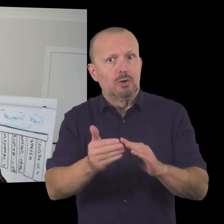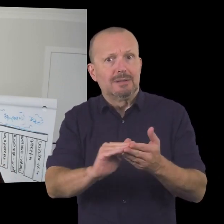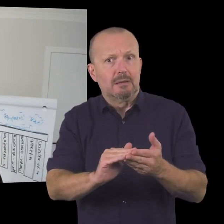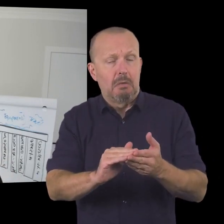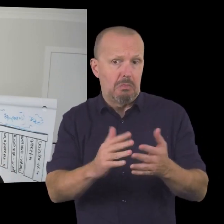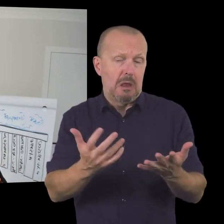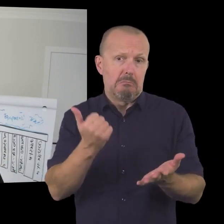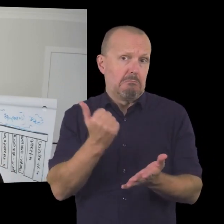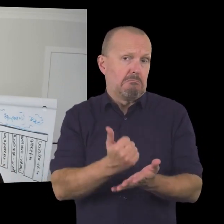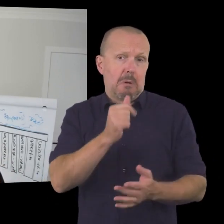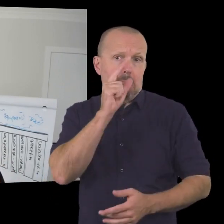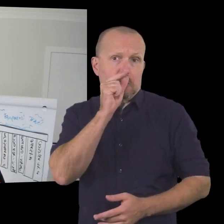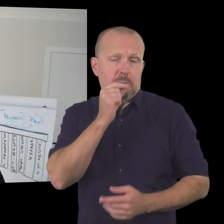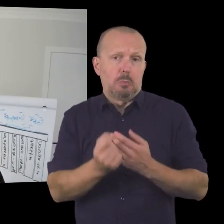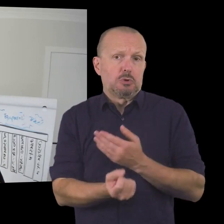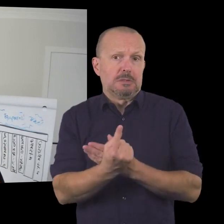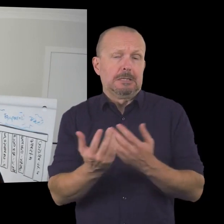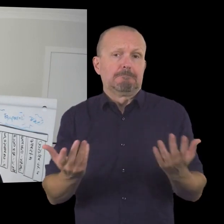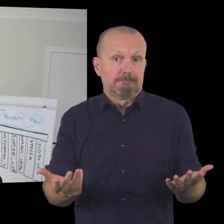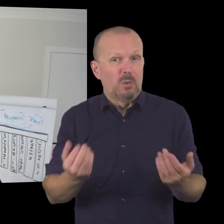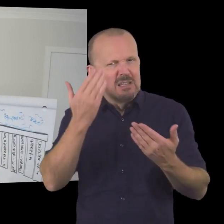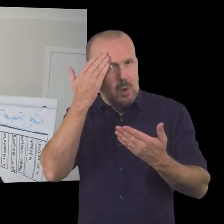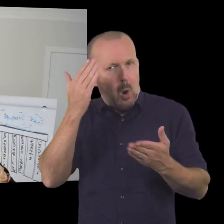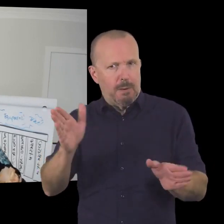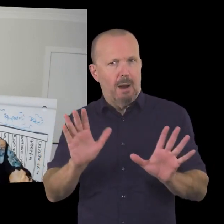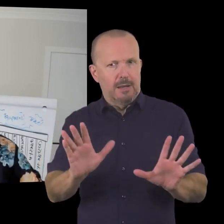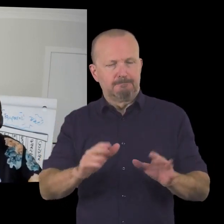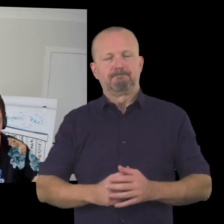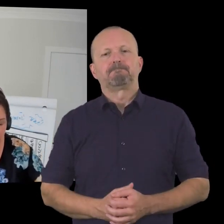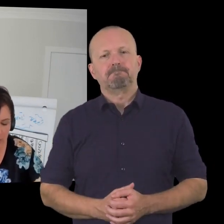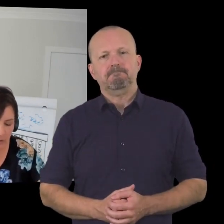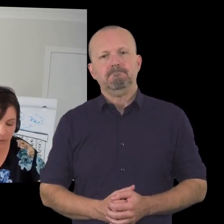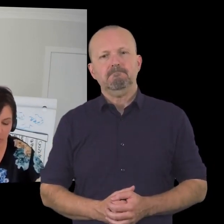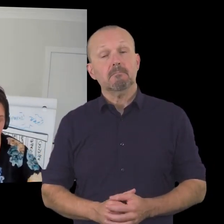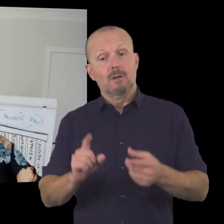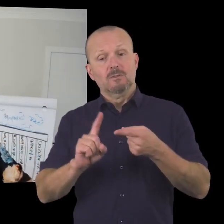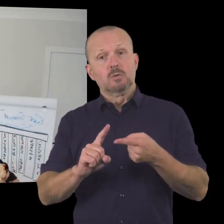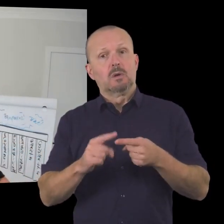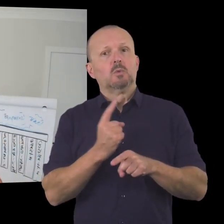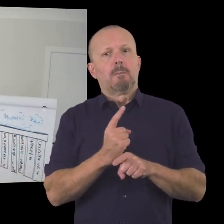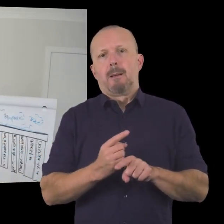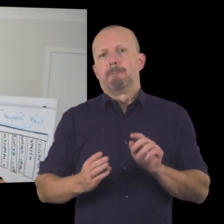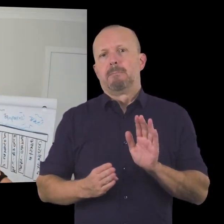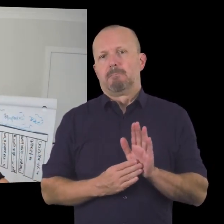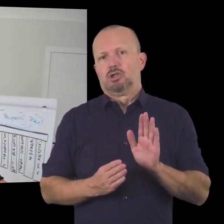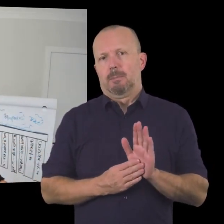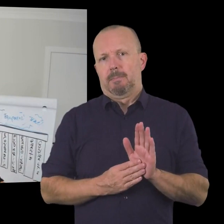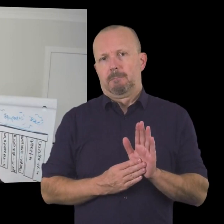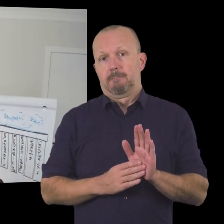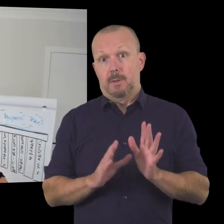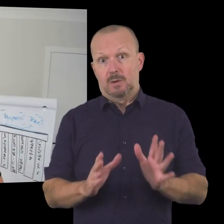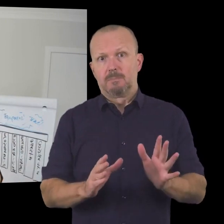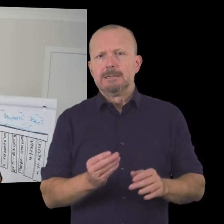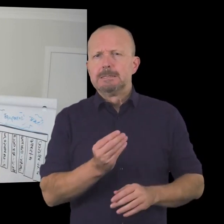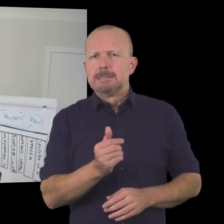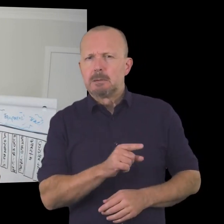community and then it might provide an opportunity okay so we're going to focus on membership up front so first